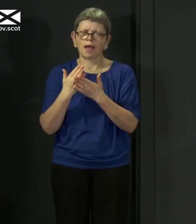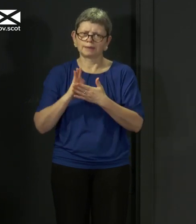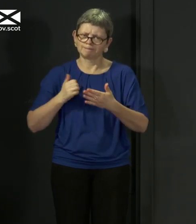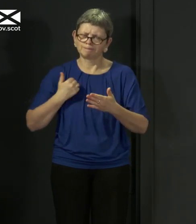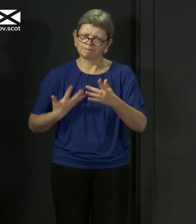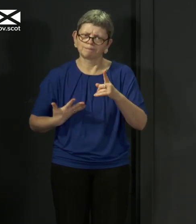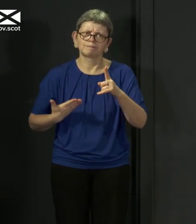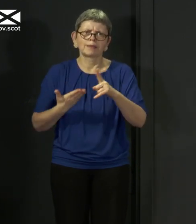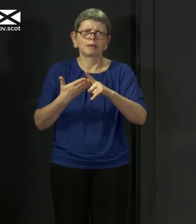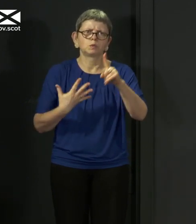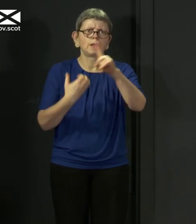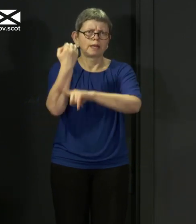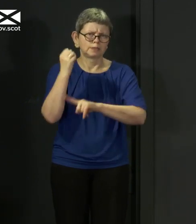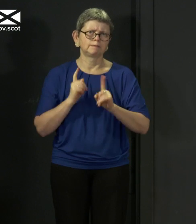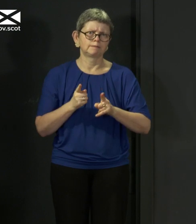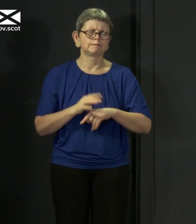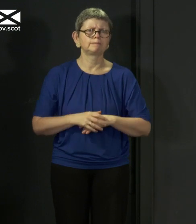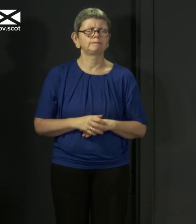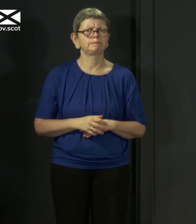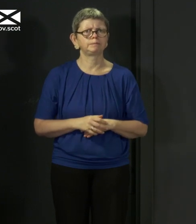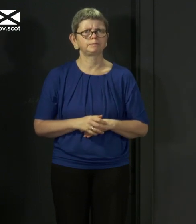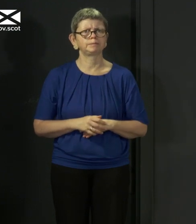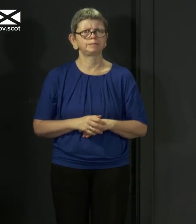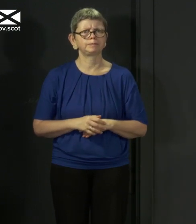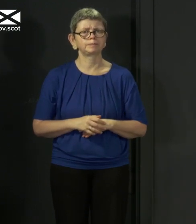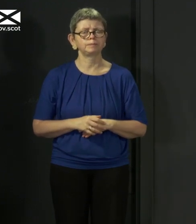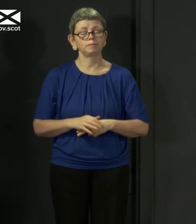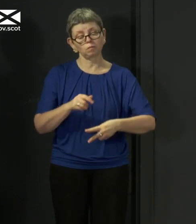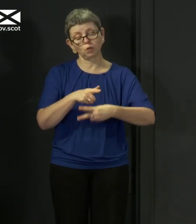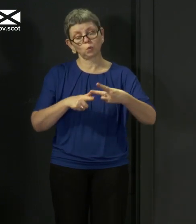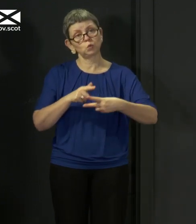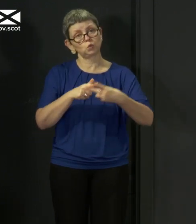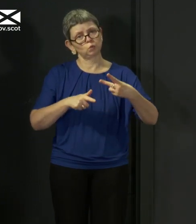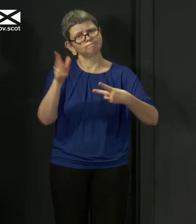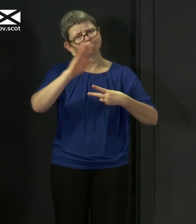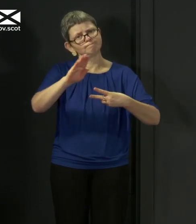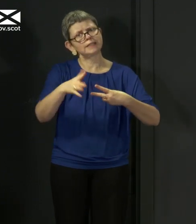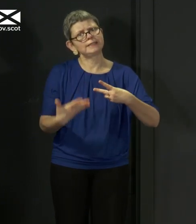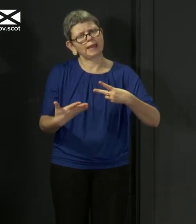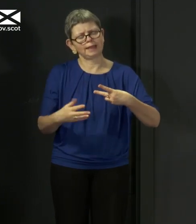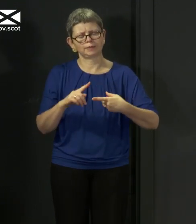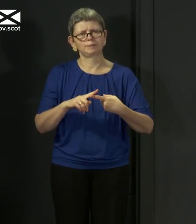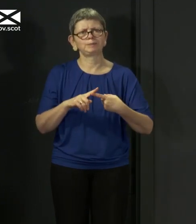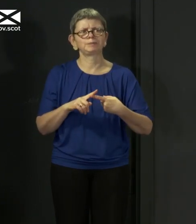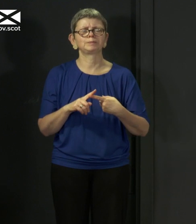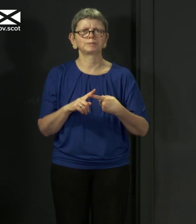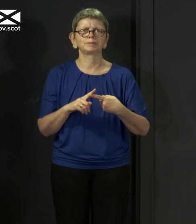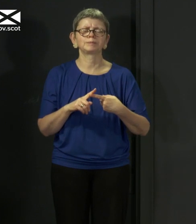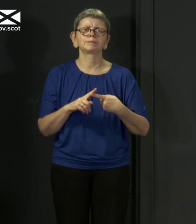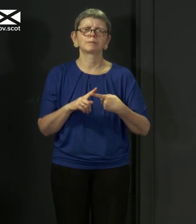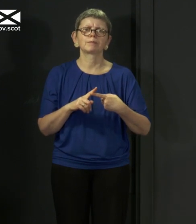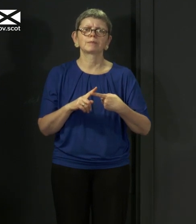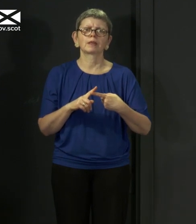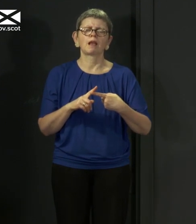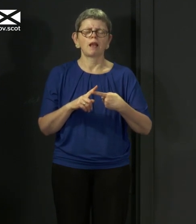to fulfil that obligation. Now, I have two things I want to comment on this morning. And the first really